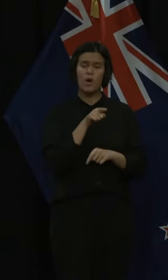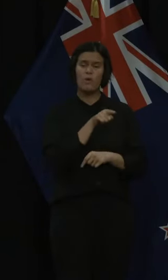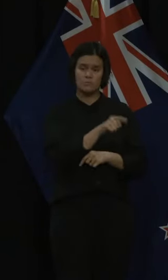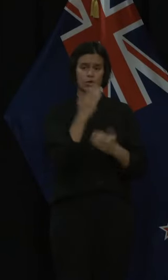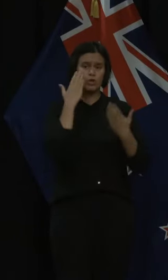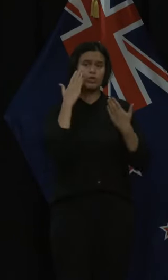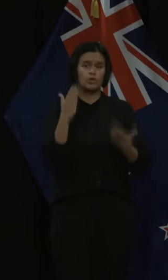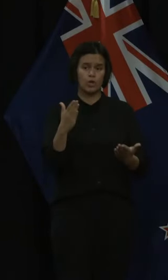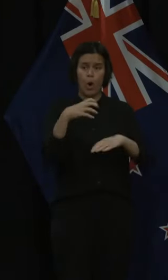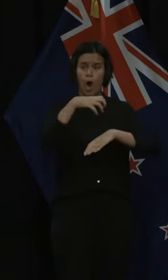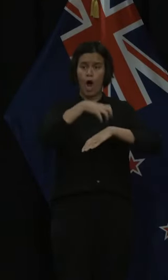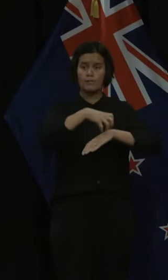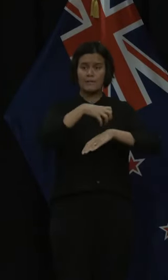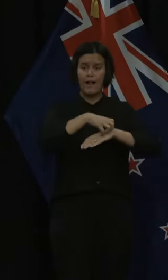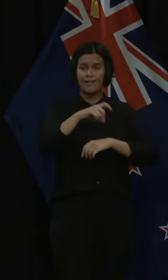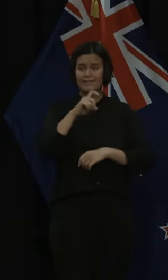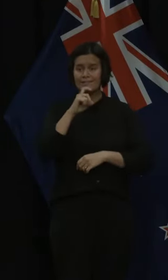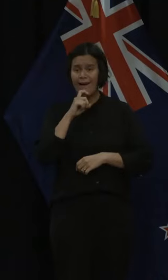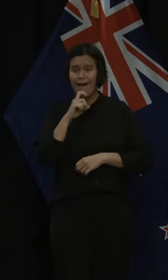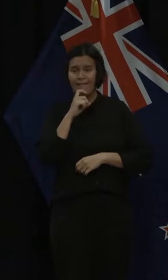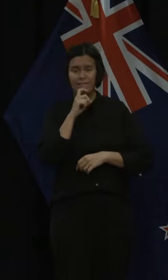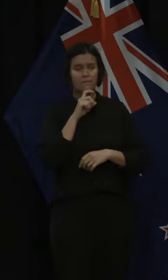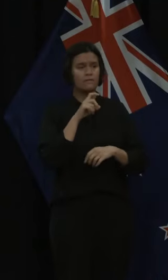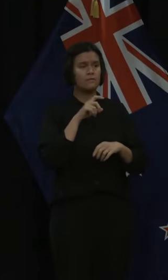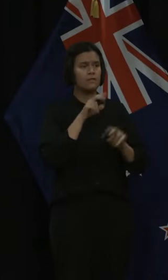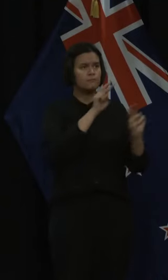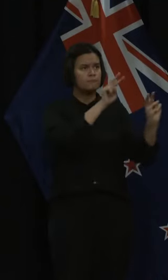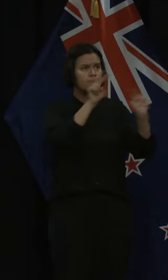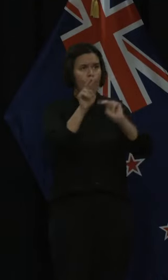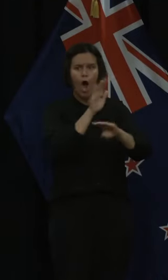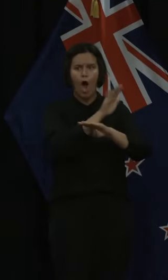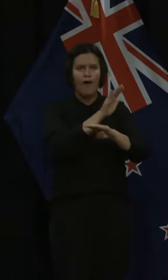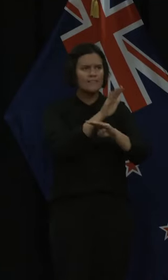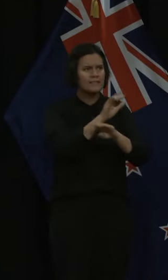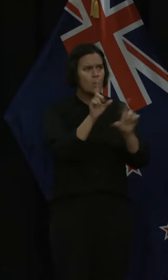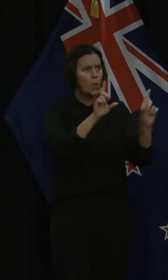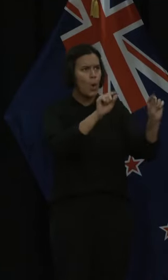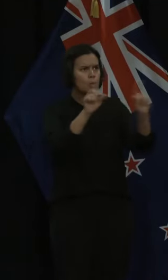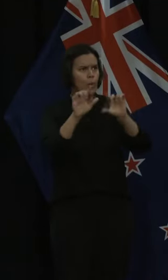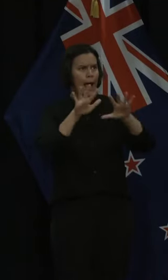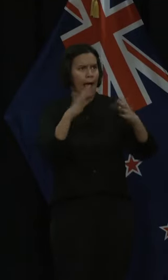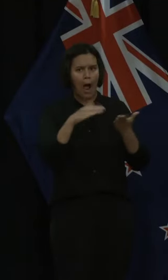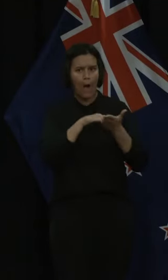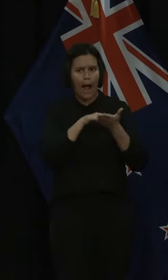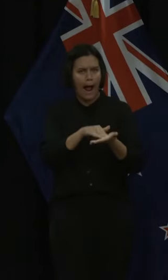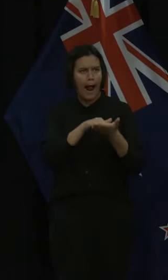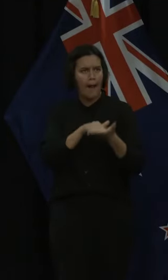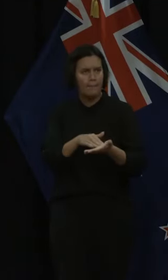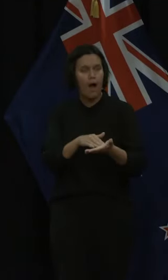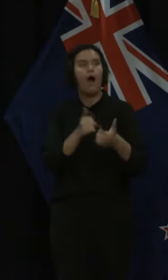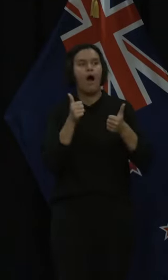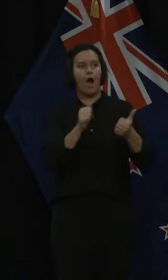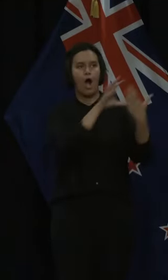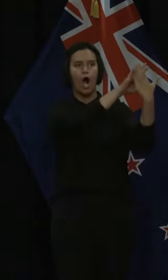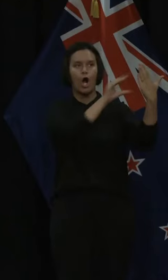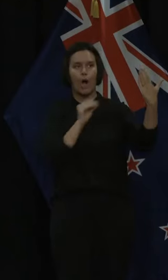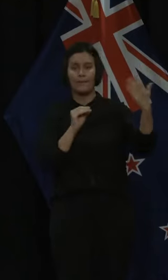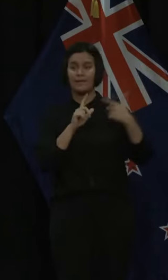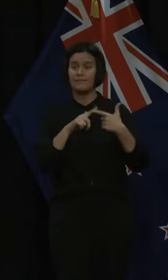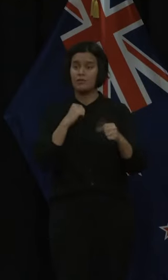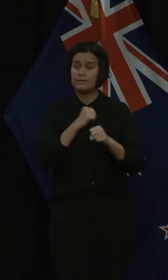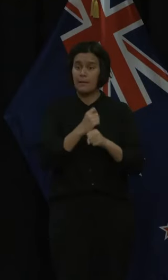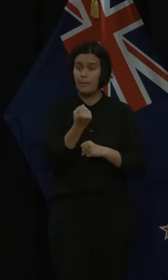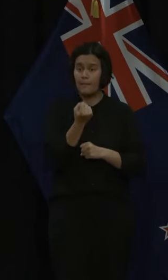in Auckland, who are looking at the international evidence and using the latest treatment protocols, so early use of oxygen, dexamethasone and